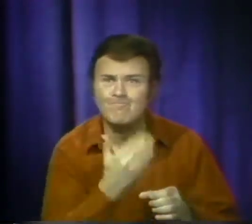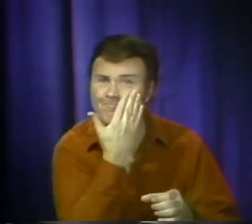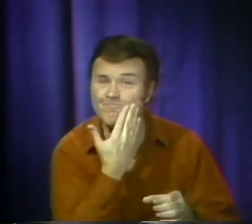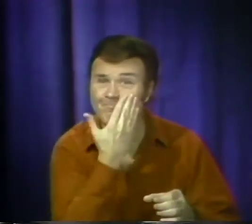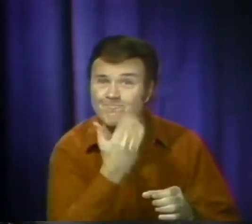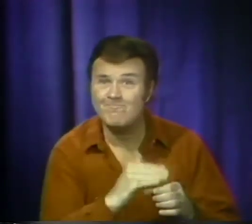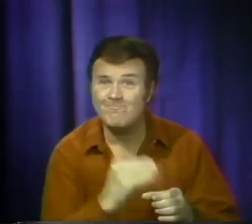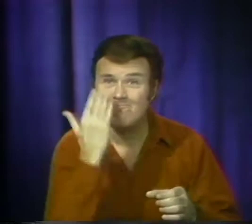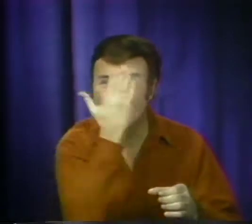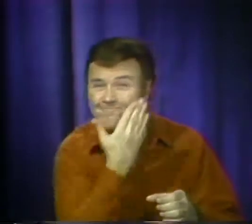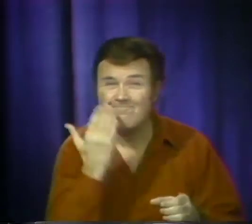on my face.